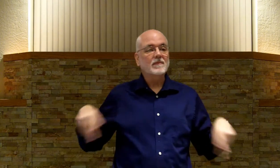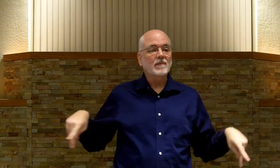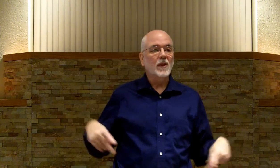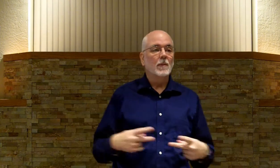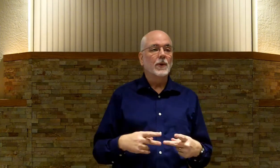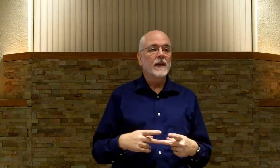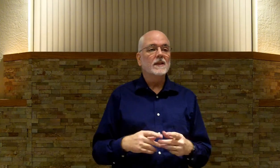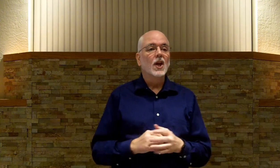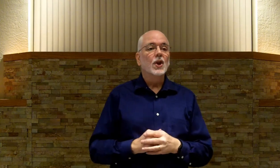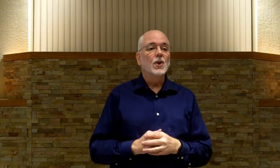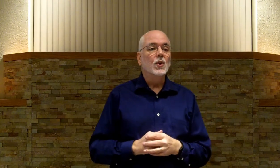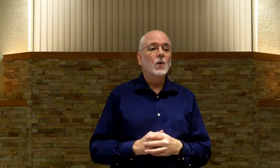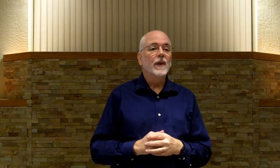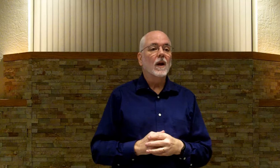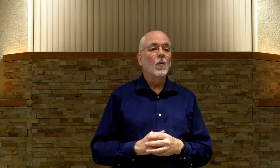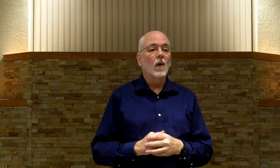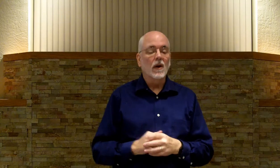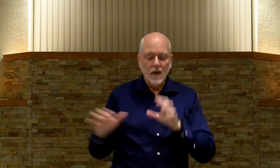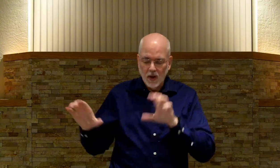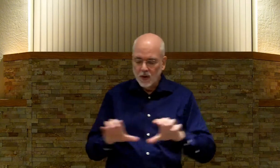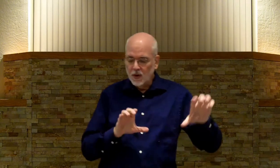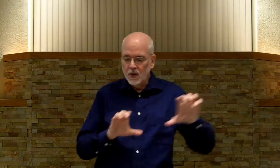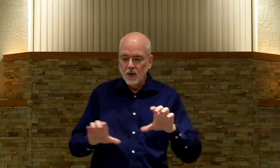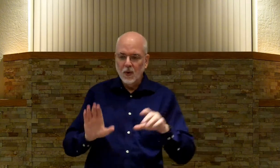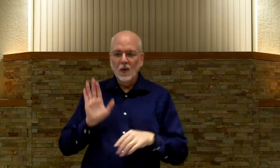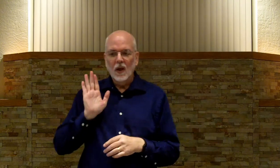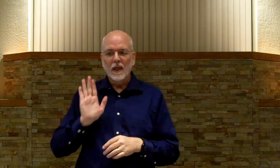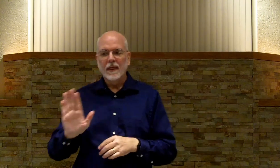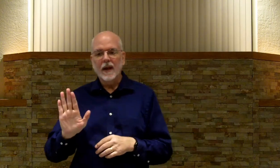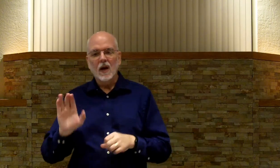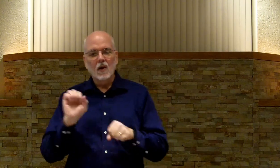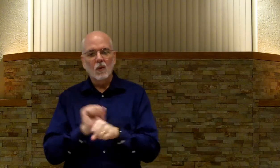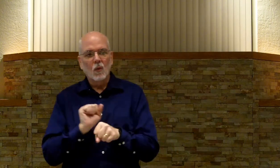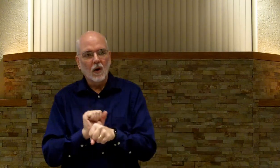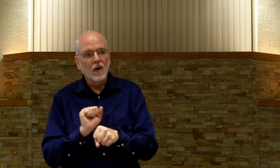The priest, do their work. Do their work.